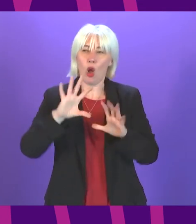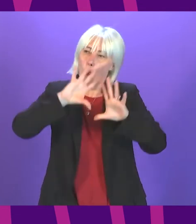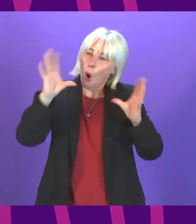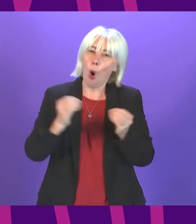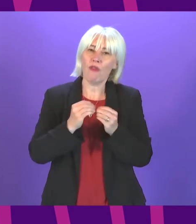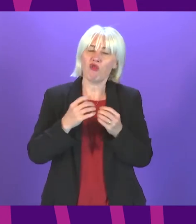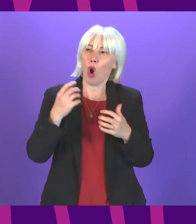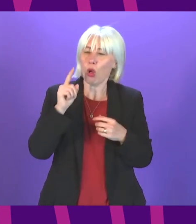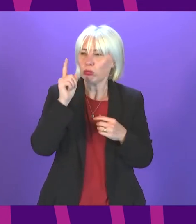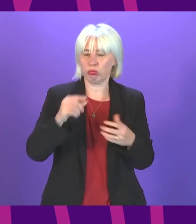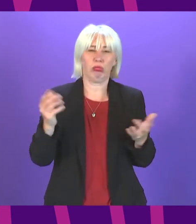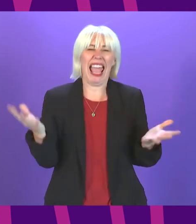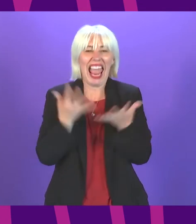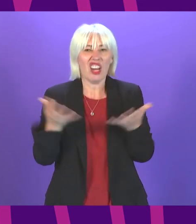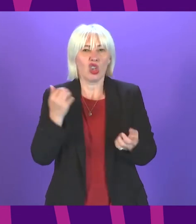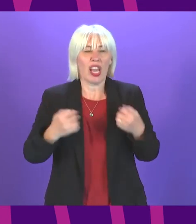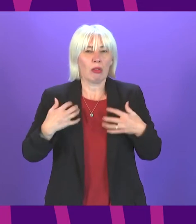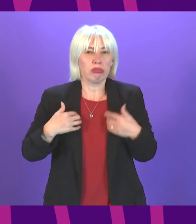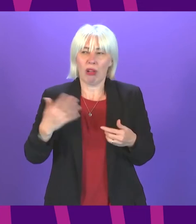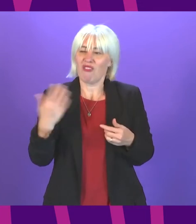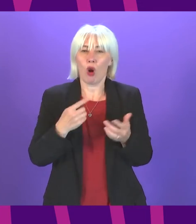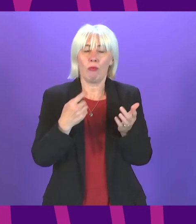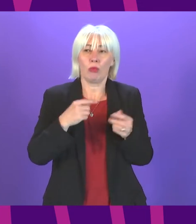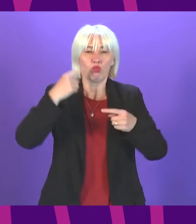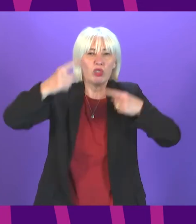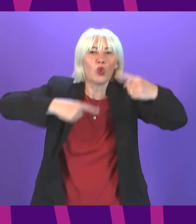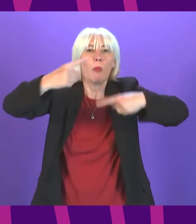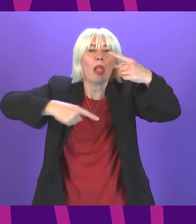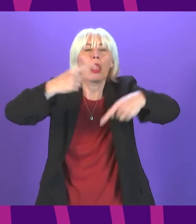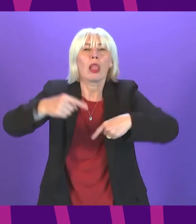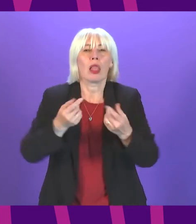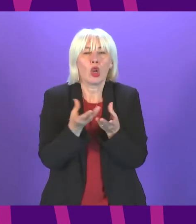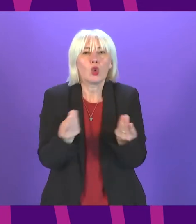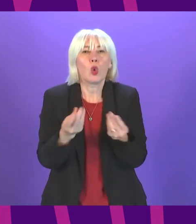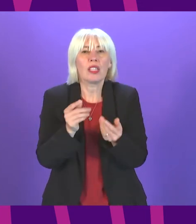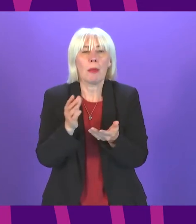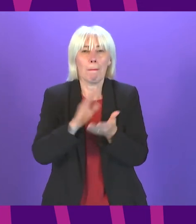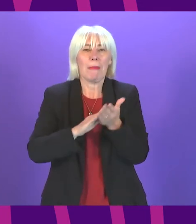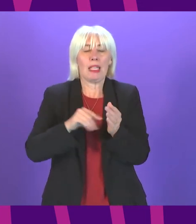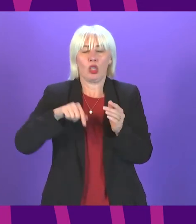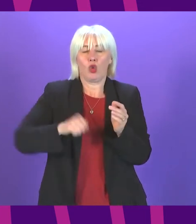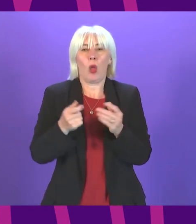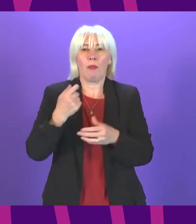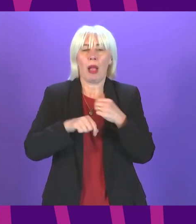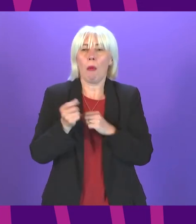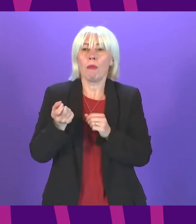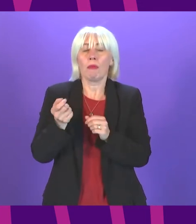energy consumption from renewable sources helping Scotland become a net zero economy